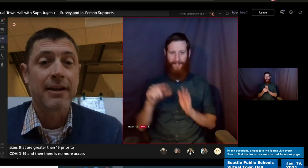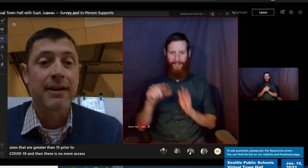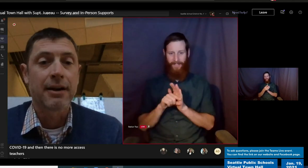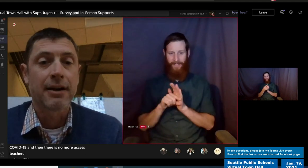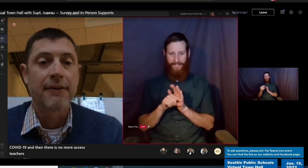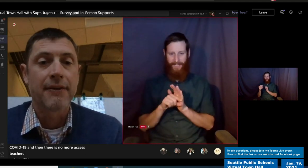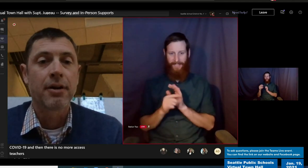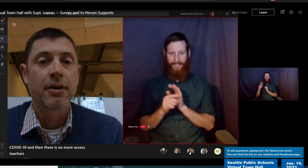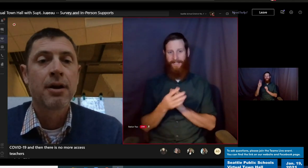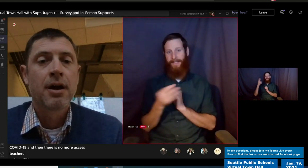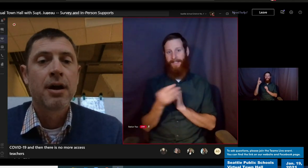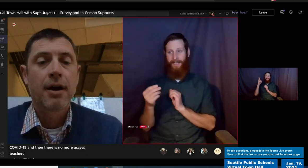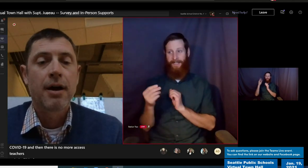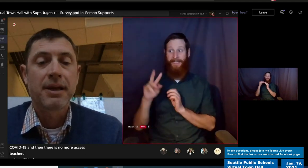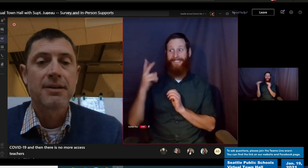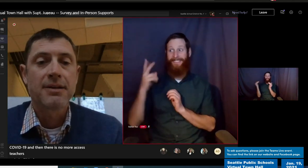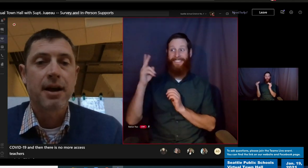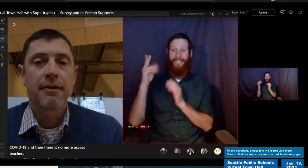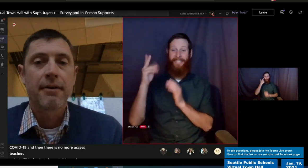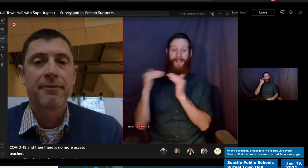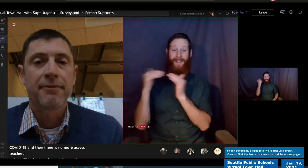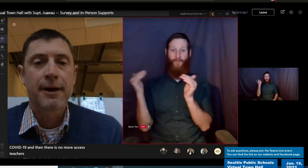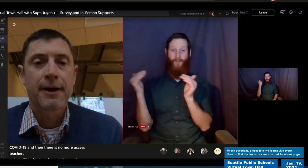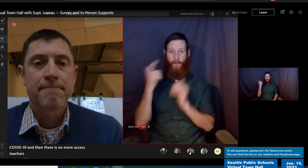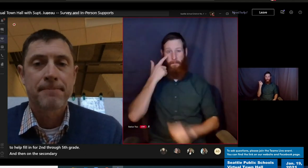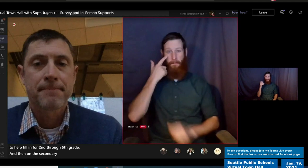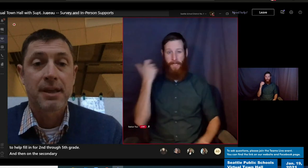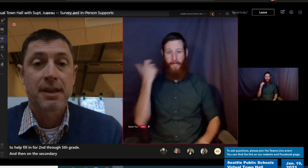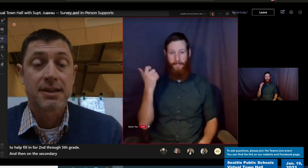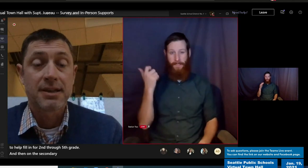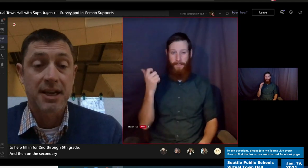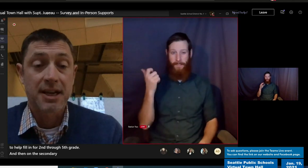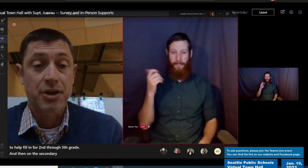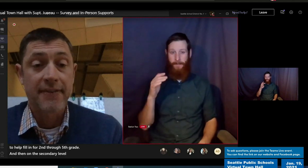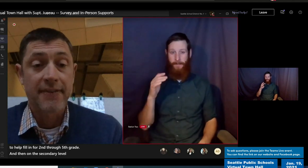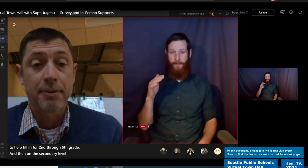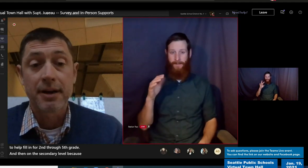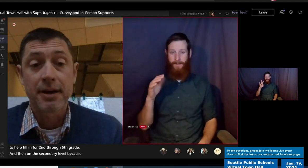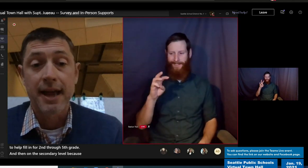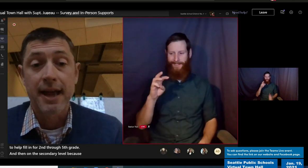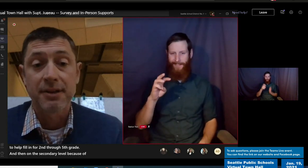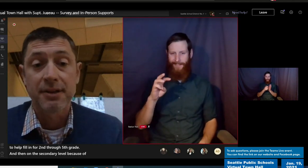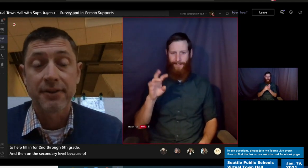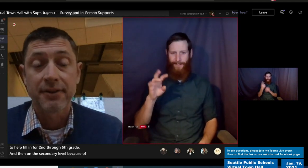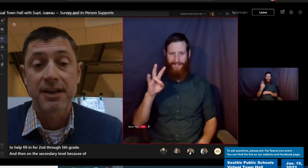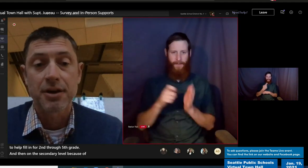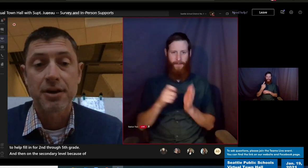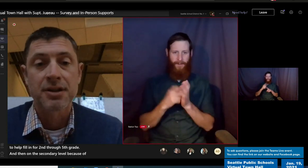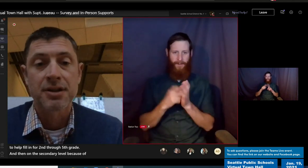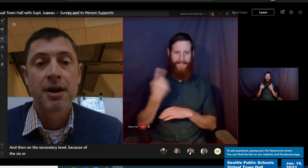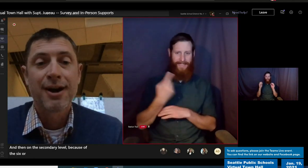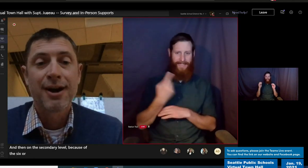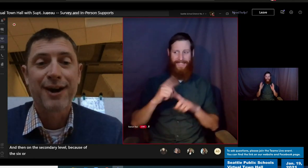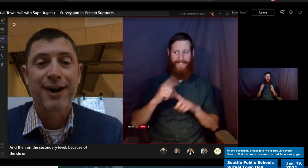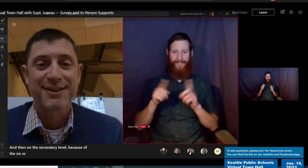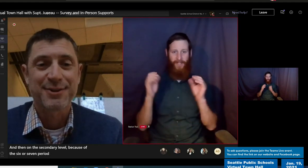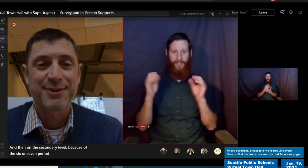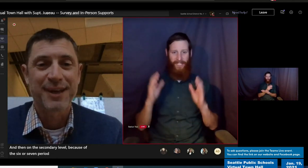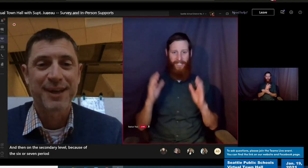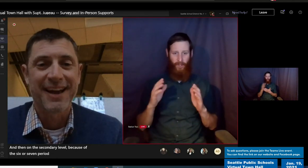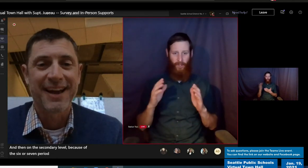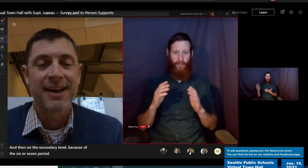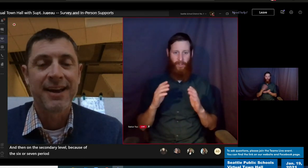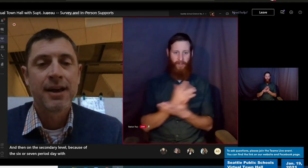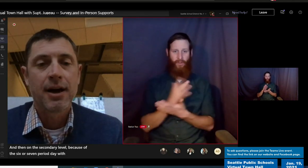level, because of the 6 or 7 period day with different teachers across the school day,